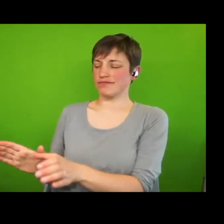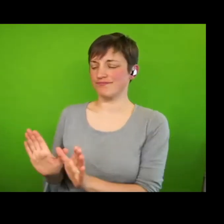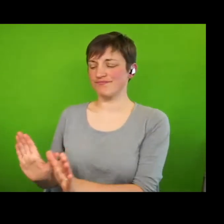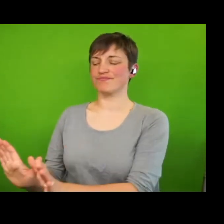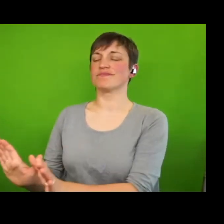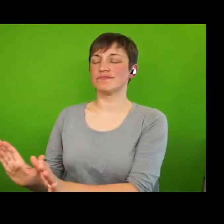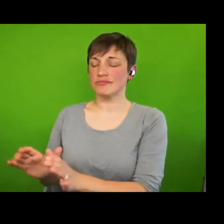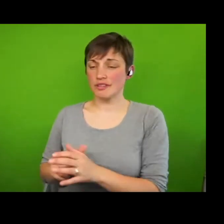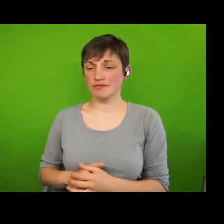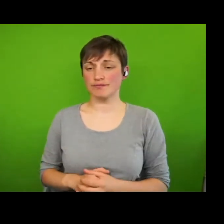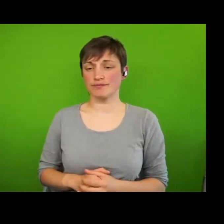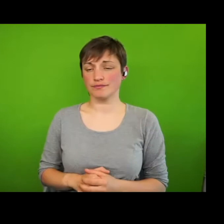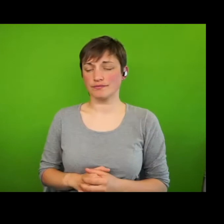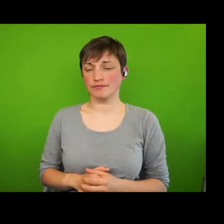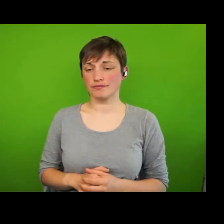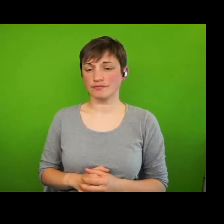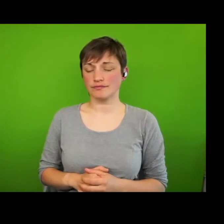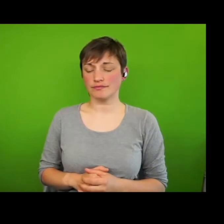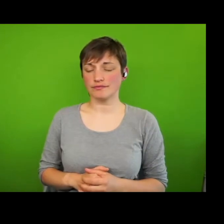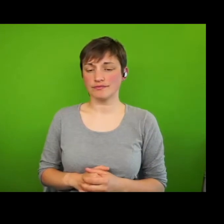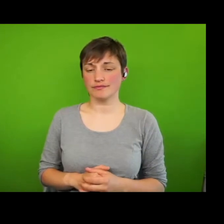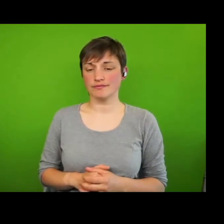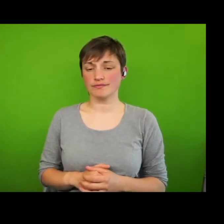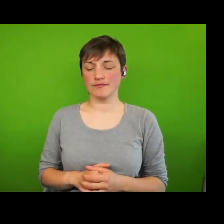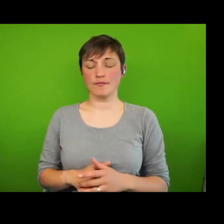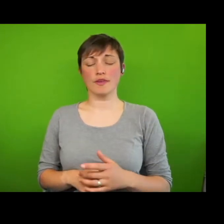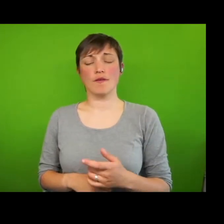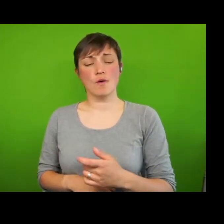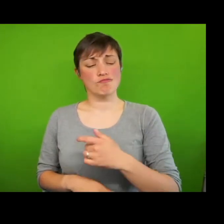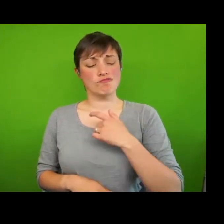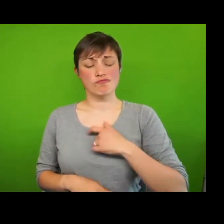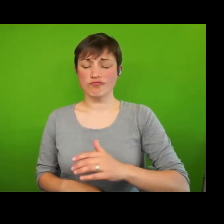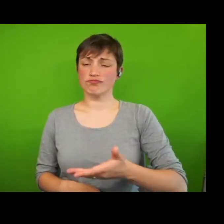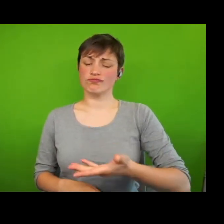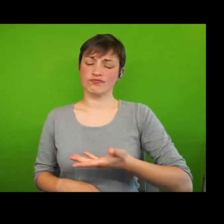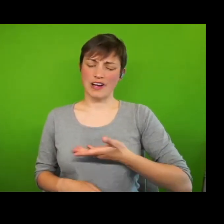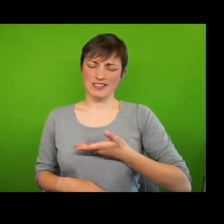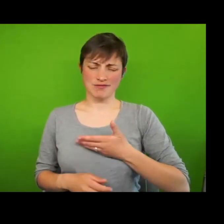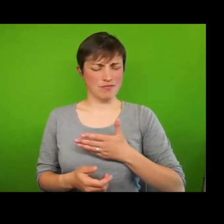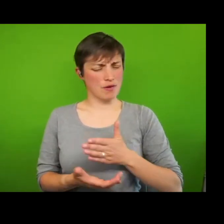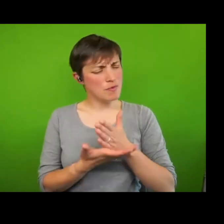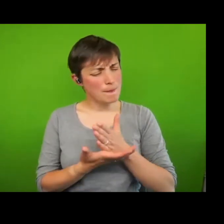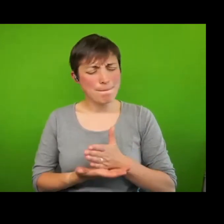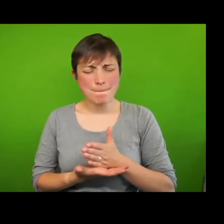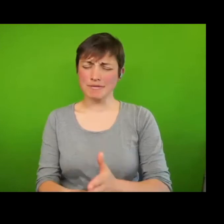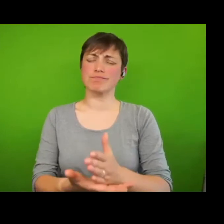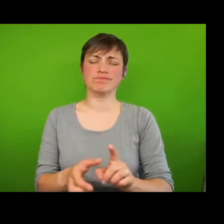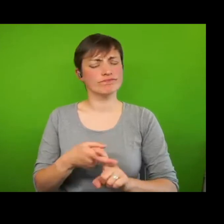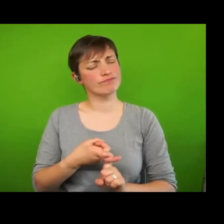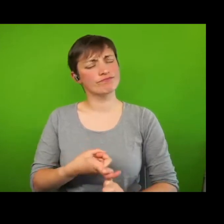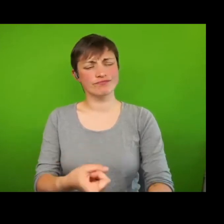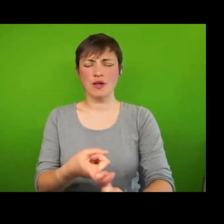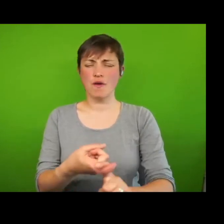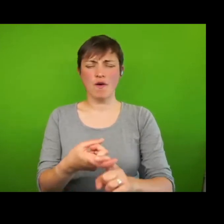Human rights, with their foundational commitment to the recognition of human dignity and flourishing, offer a way of thinking about